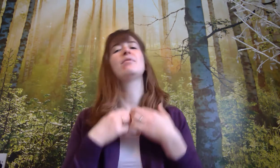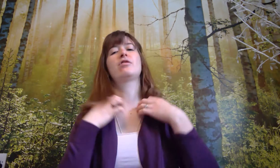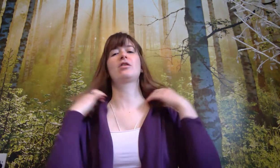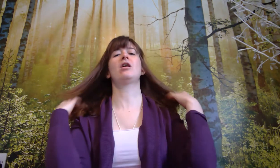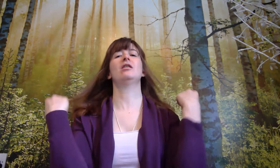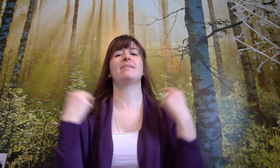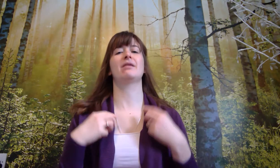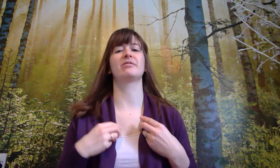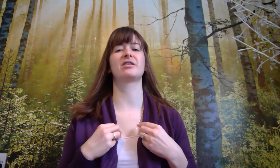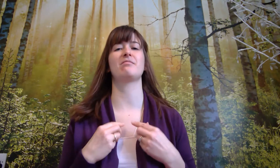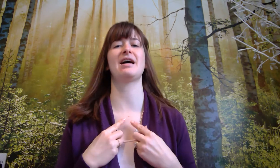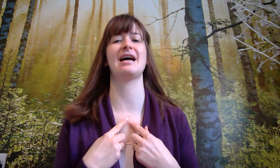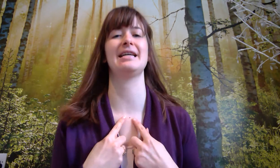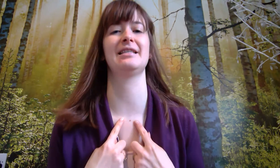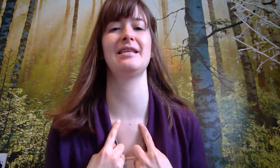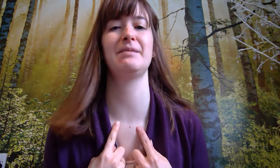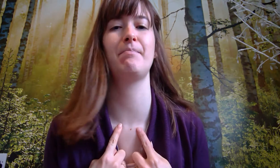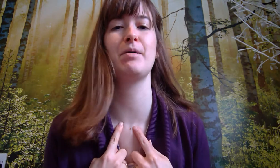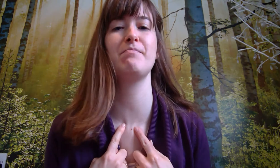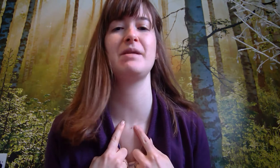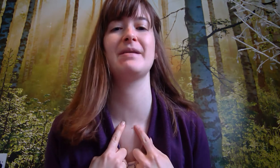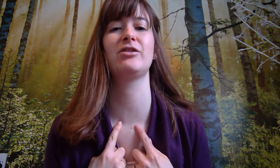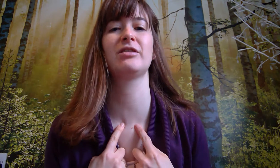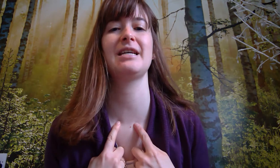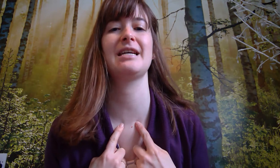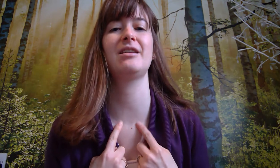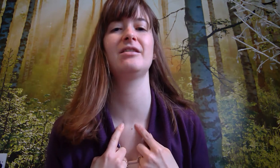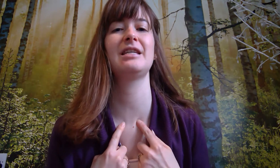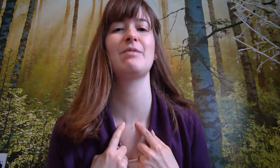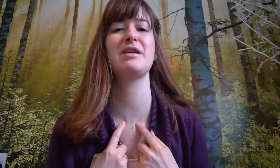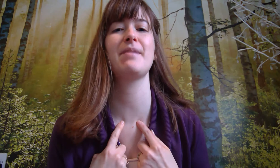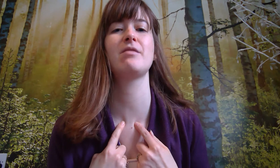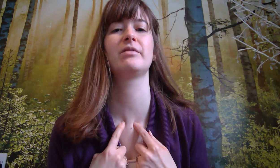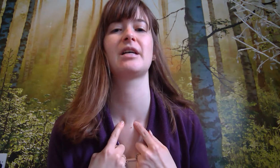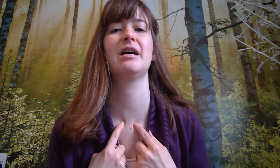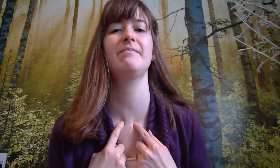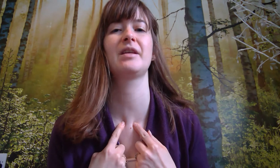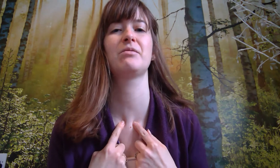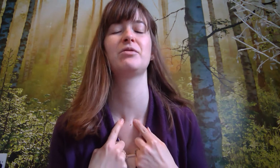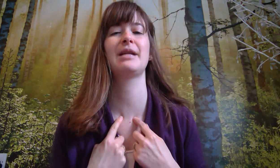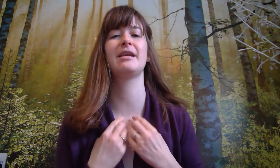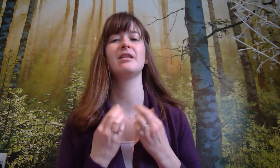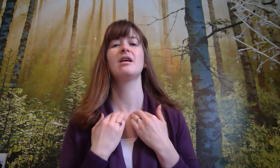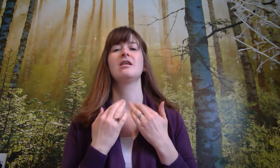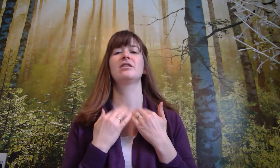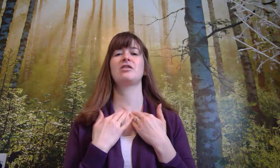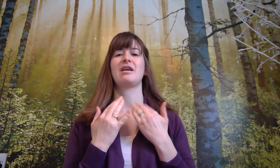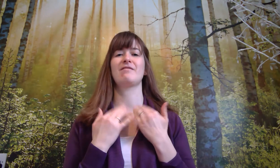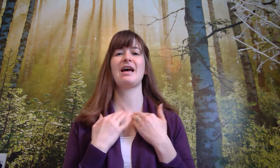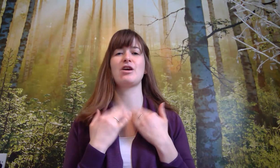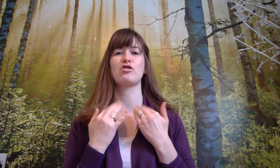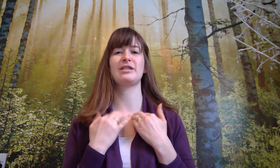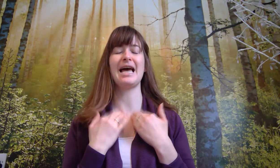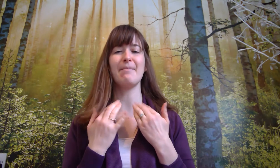the collarbone so that is this bumpy bit just here can you see where your bones are when they come to an end so you give that a good tap